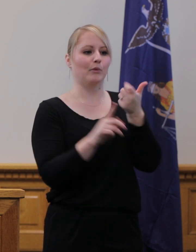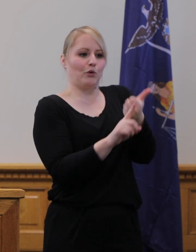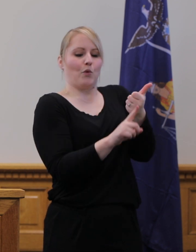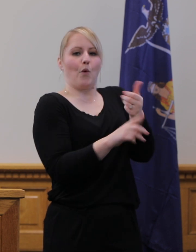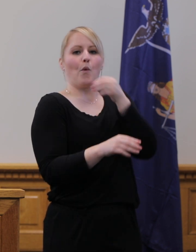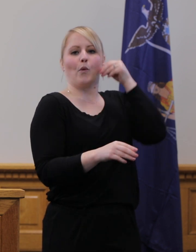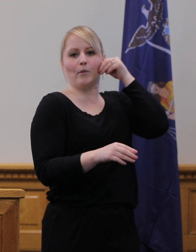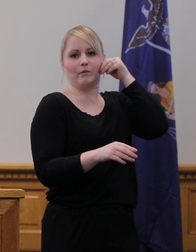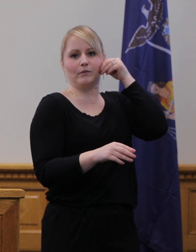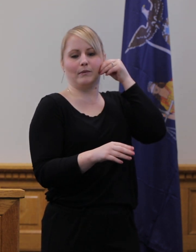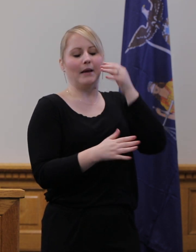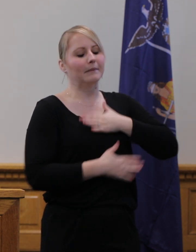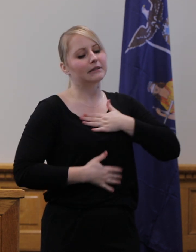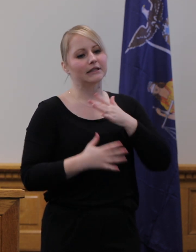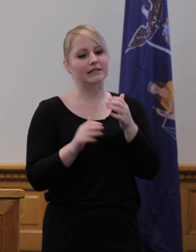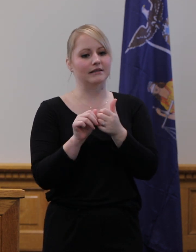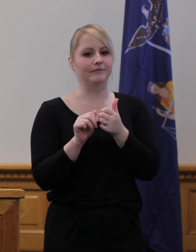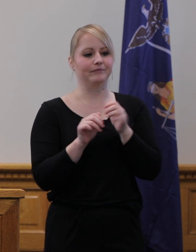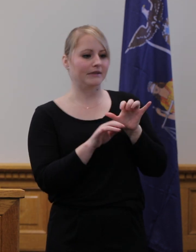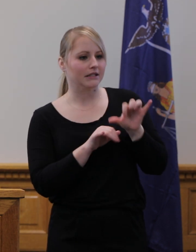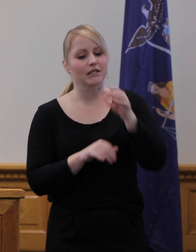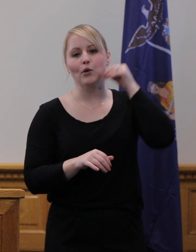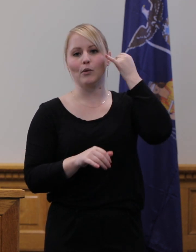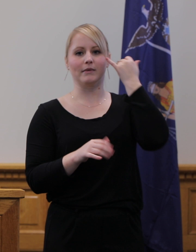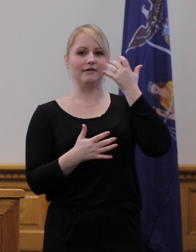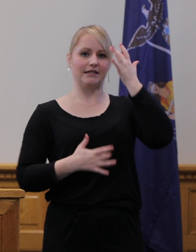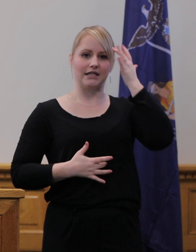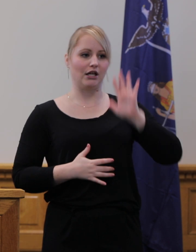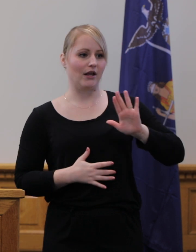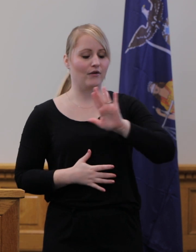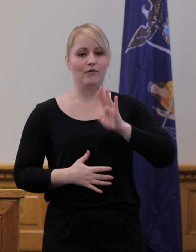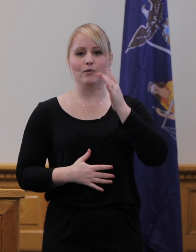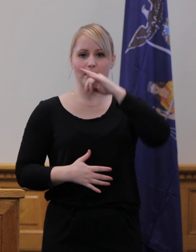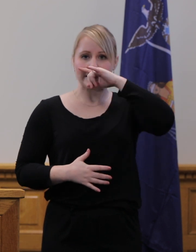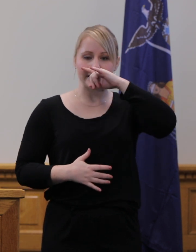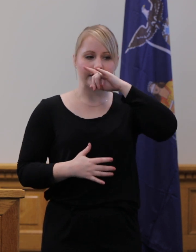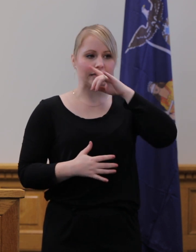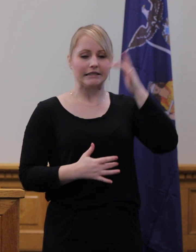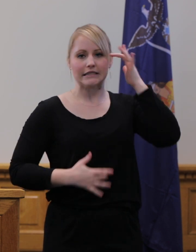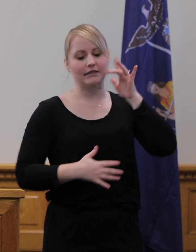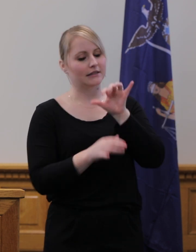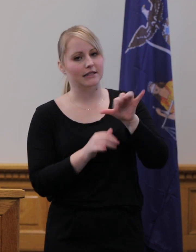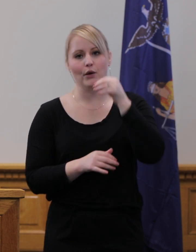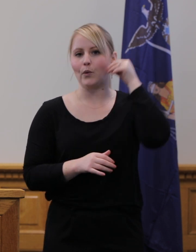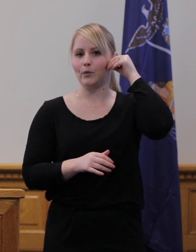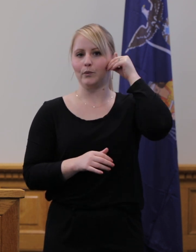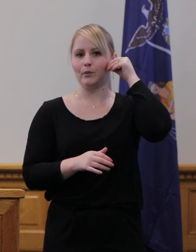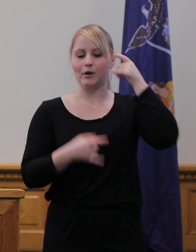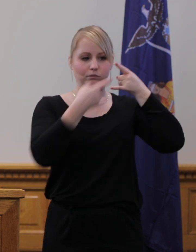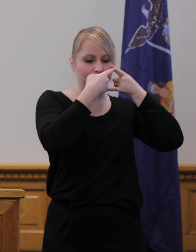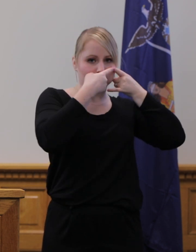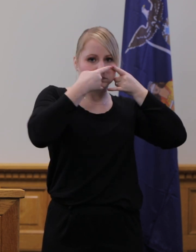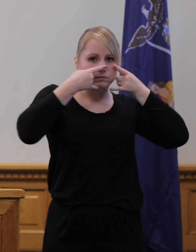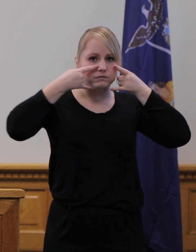home if you are sick and keep your children home if they are sick. Wear a face mask or a covering over your nose and mouth.